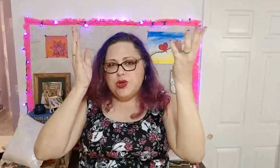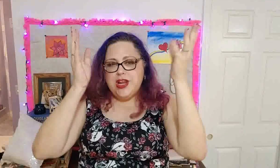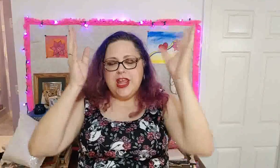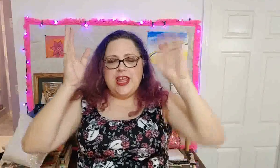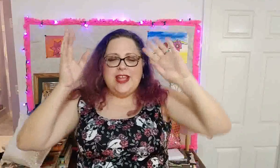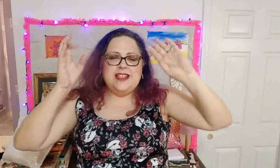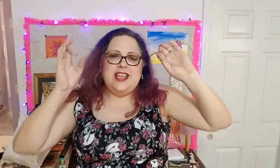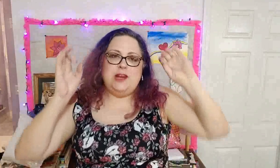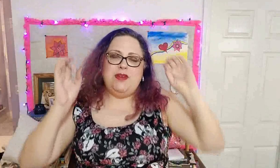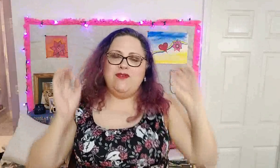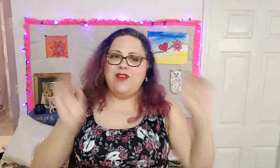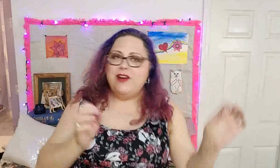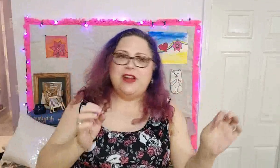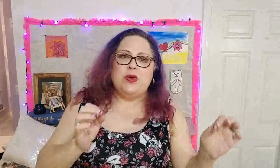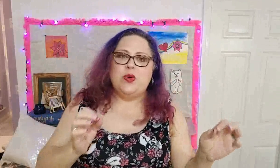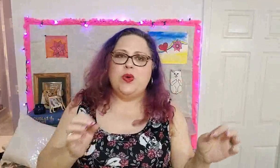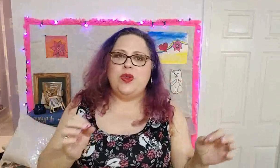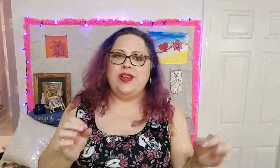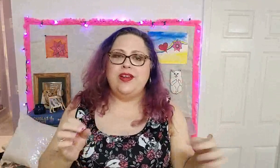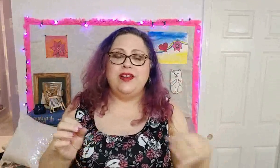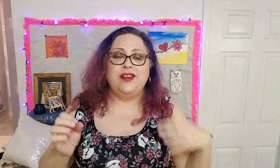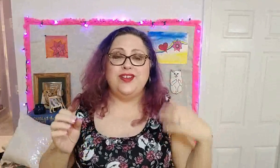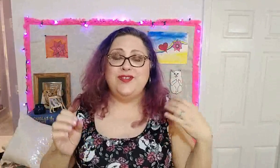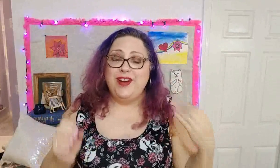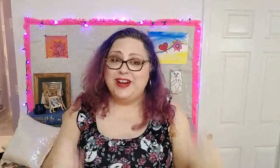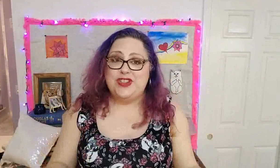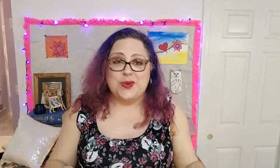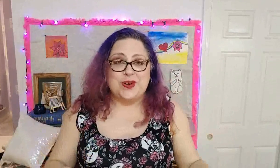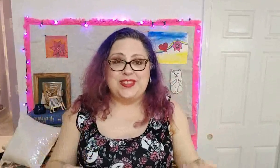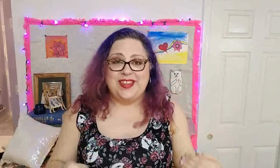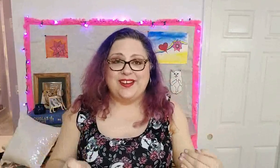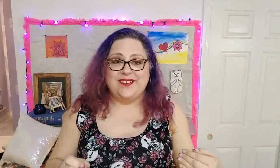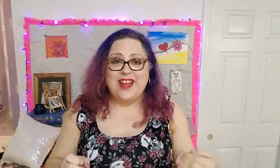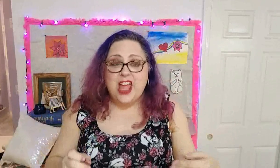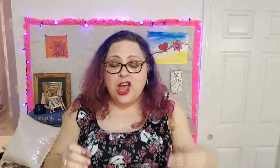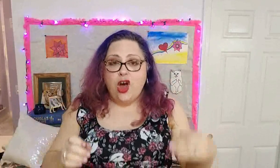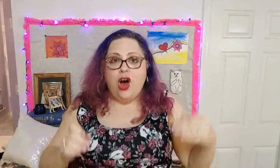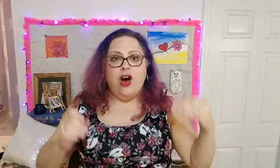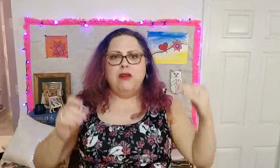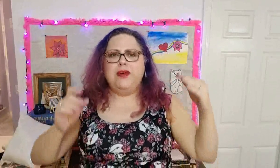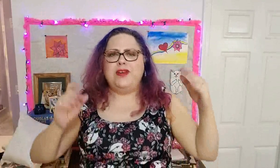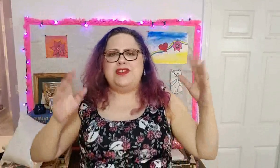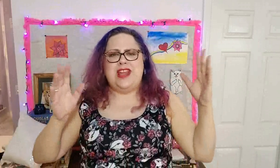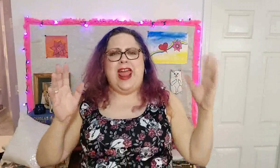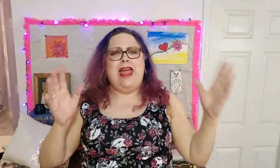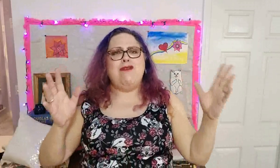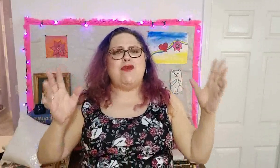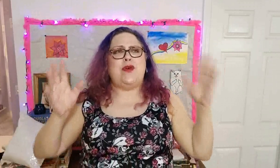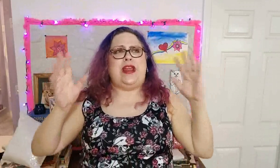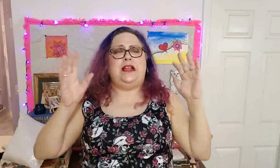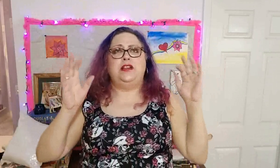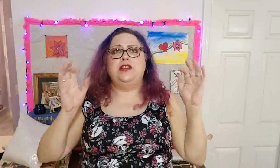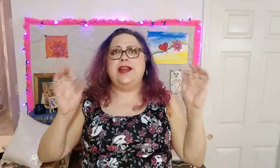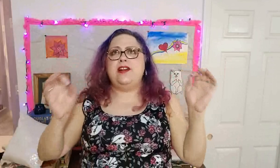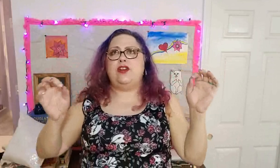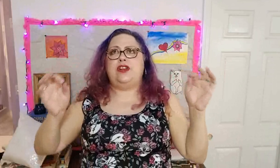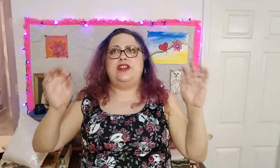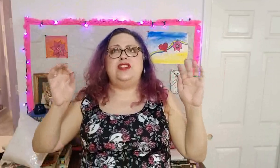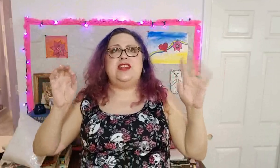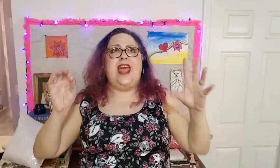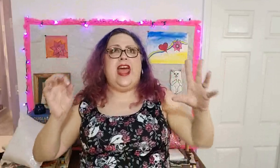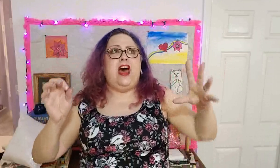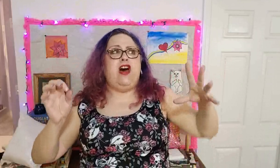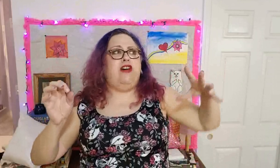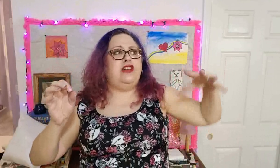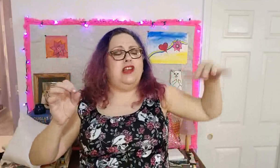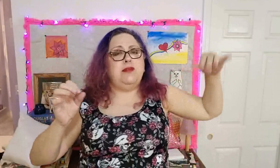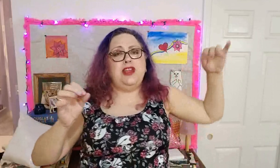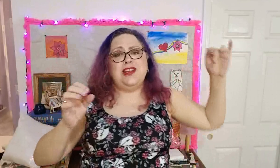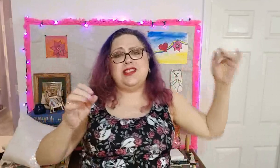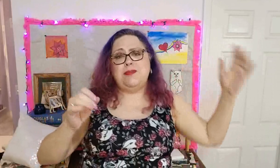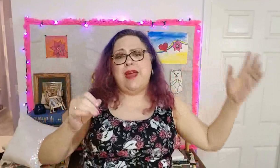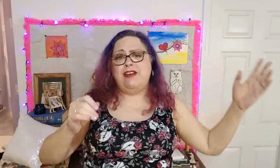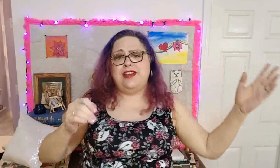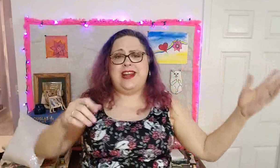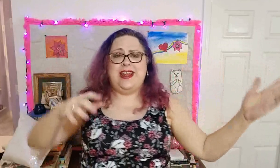It's going to be very cool. Very short, though. Almost every little town, municipality,